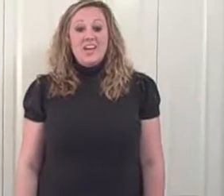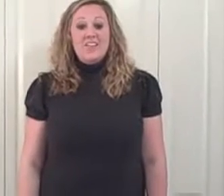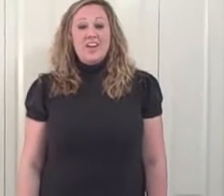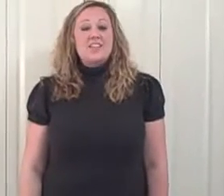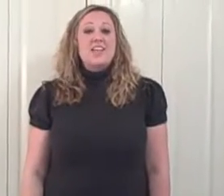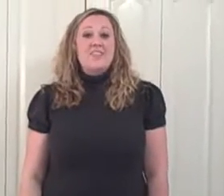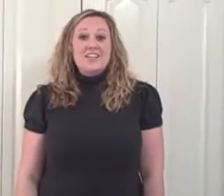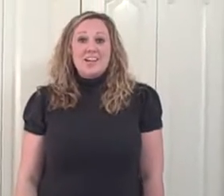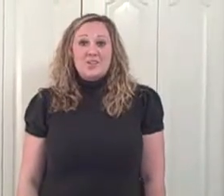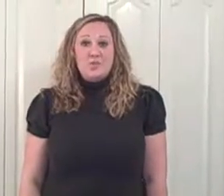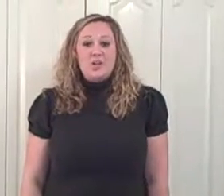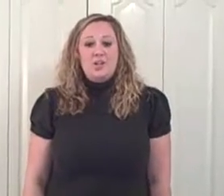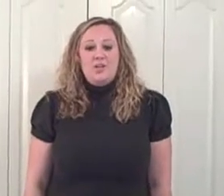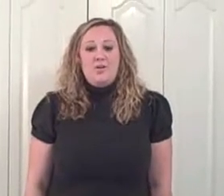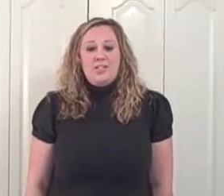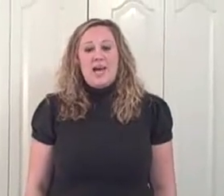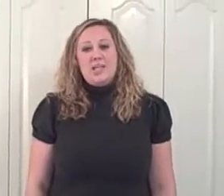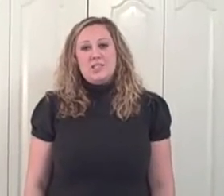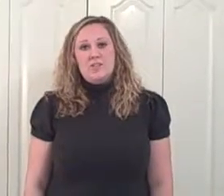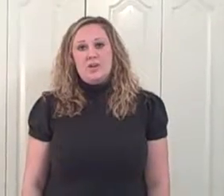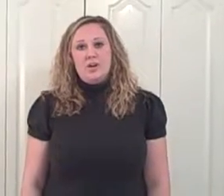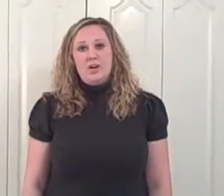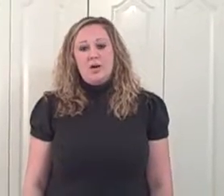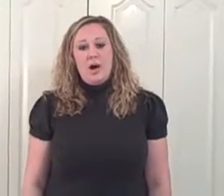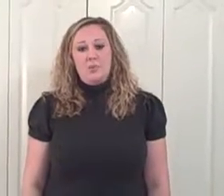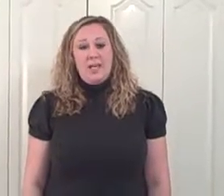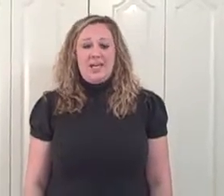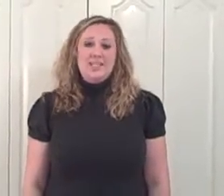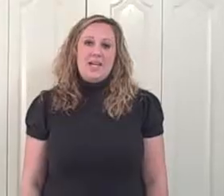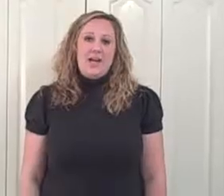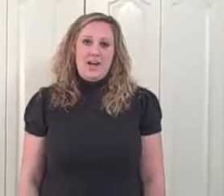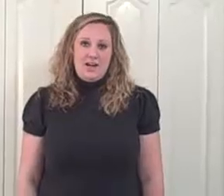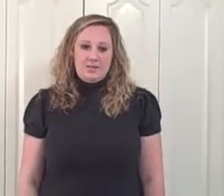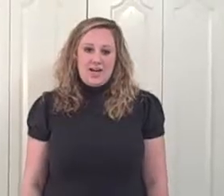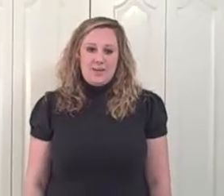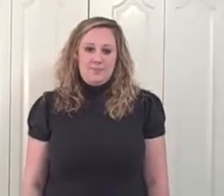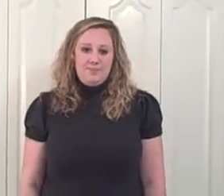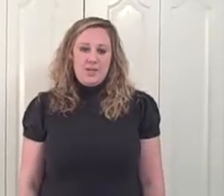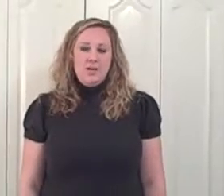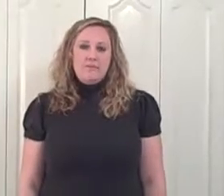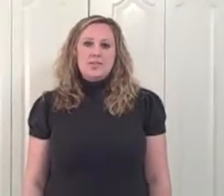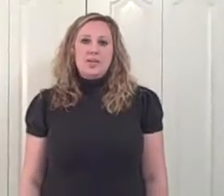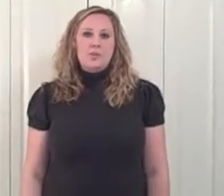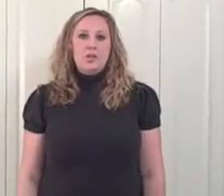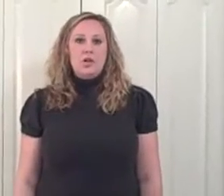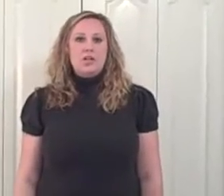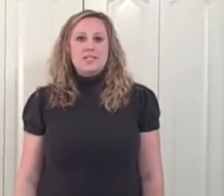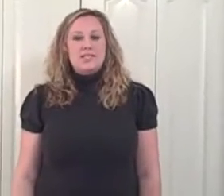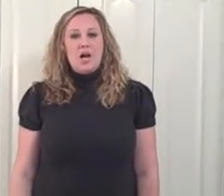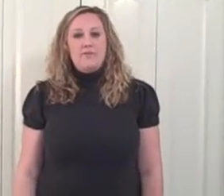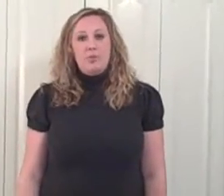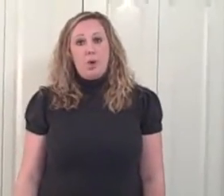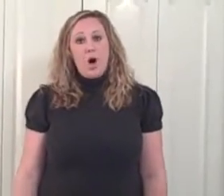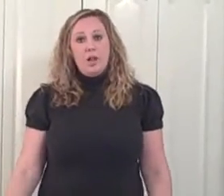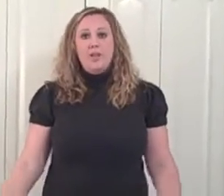In this section we're going to learn about signs for playing inside and outside. First sign we're going to learn is the sign for ball.